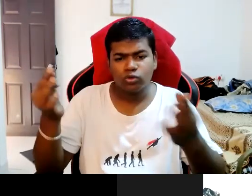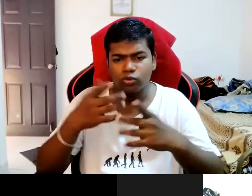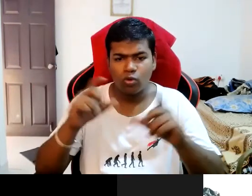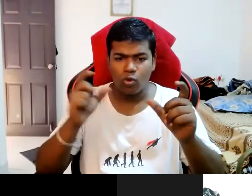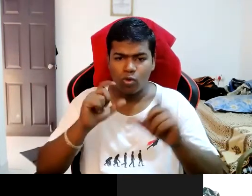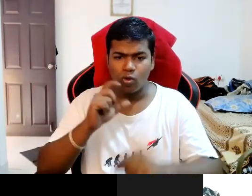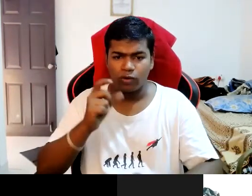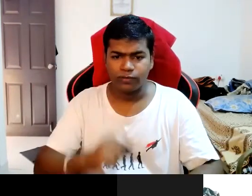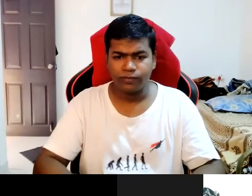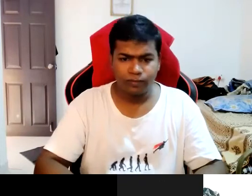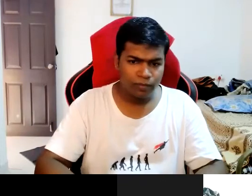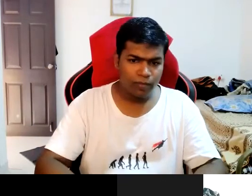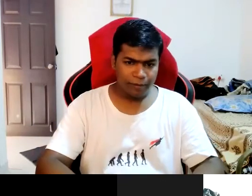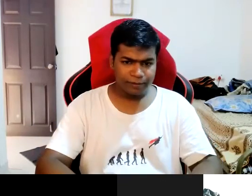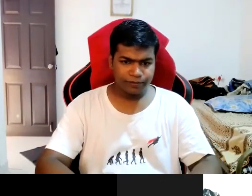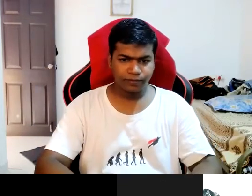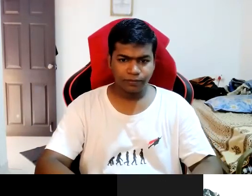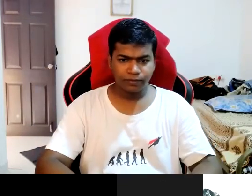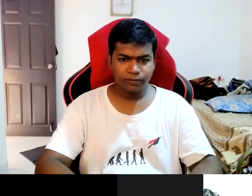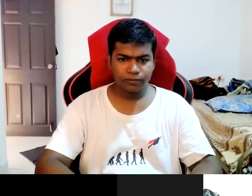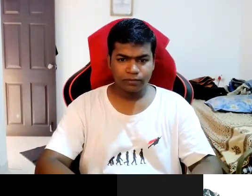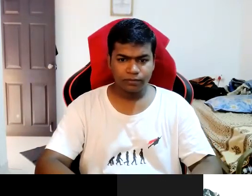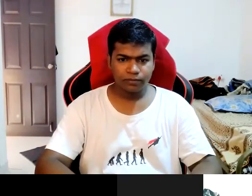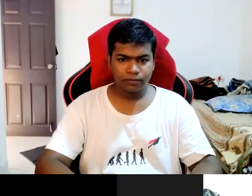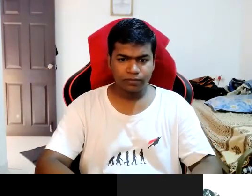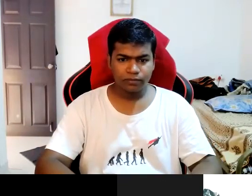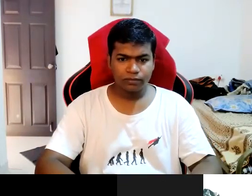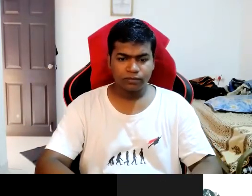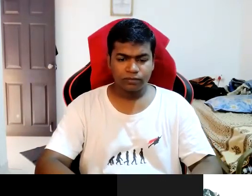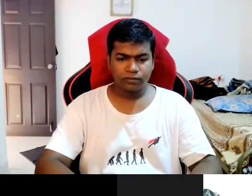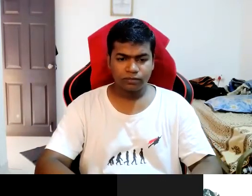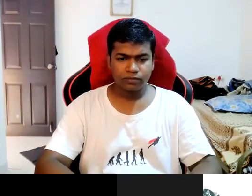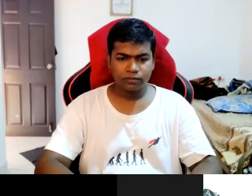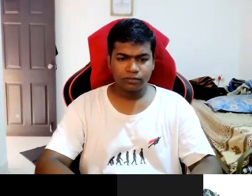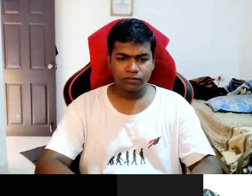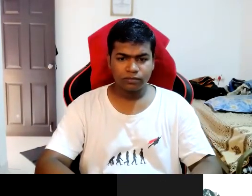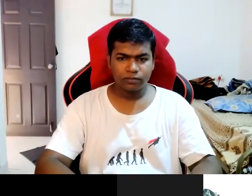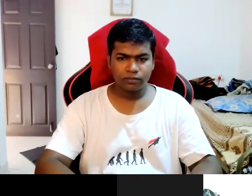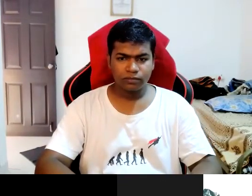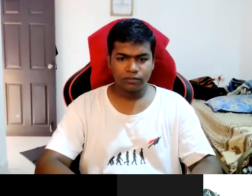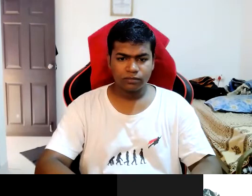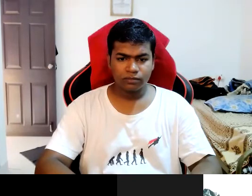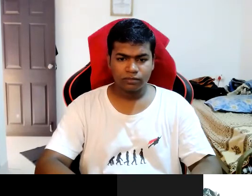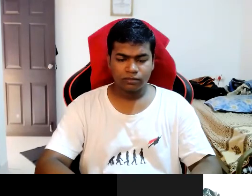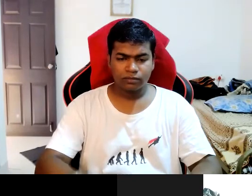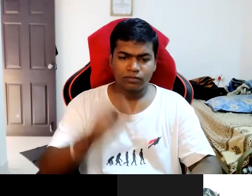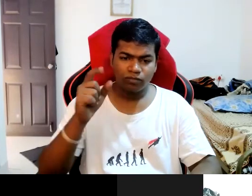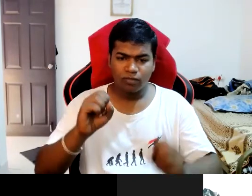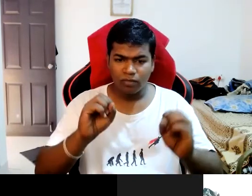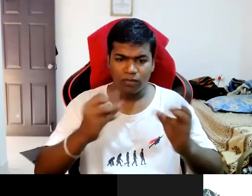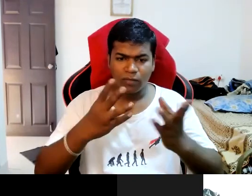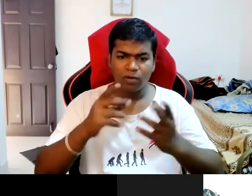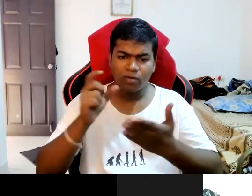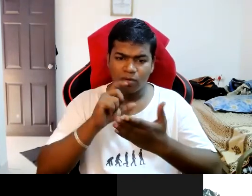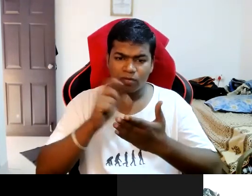is the startup college I didn't get it startup college means uh